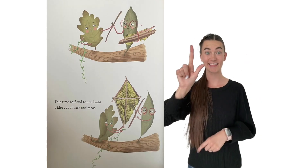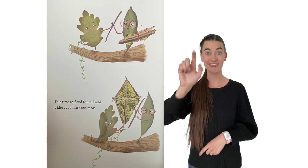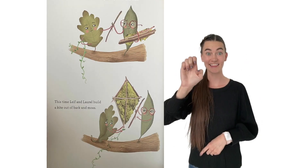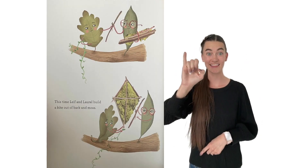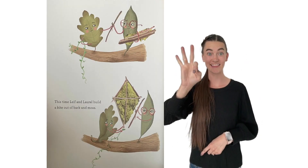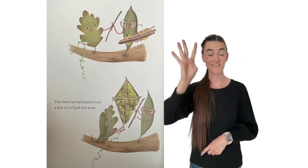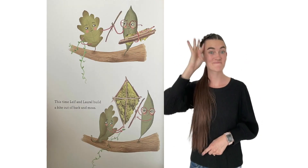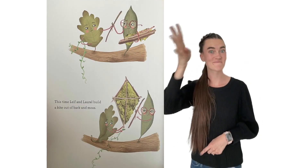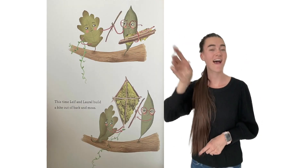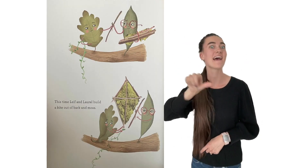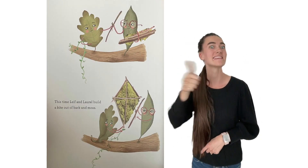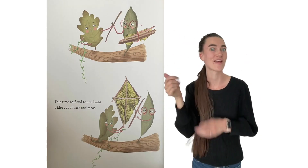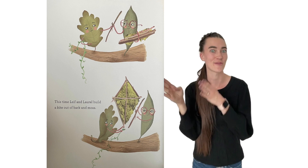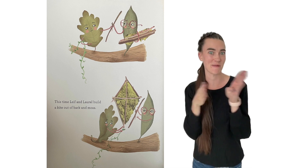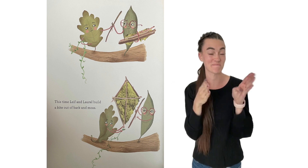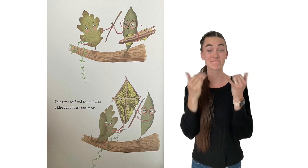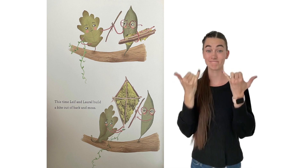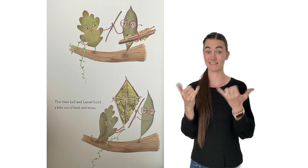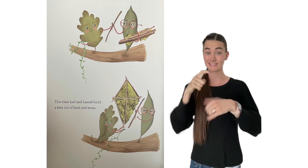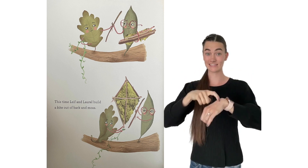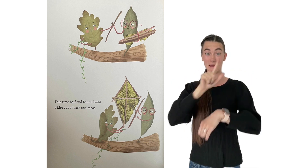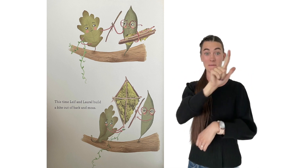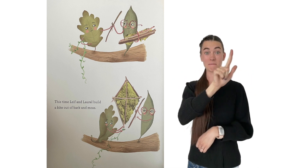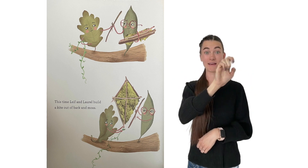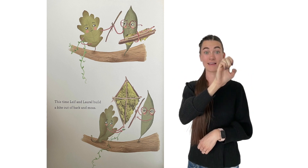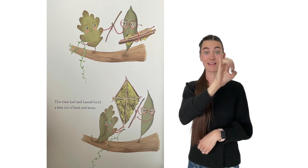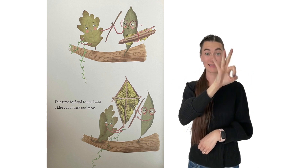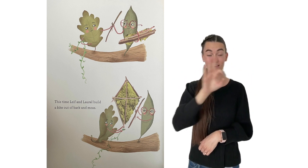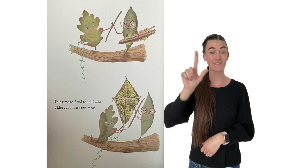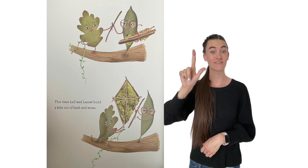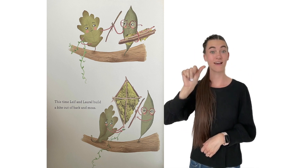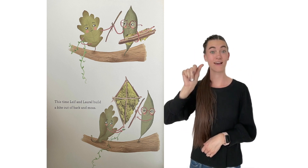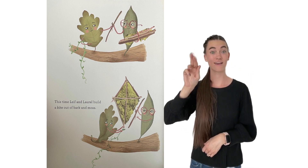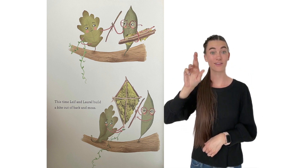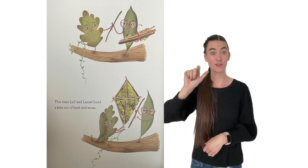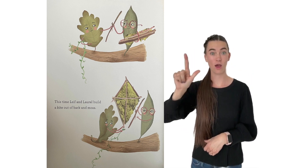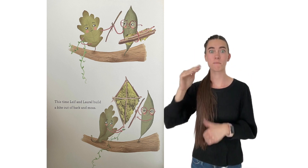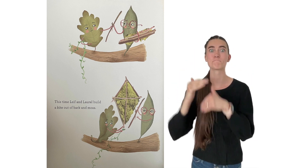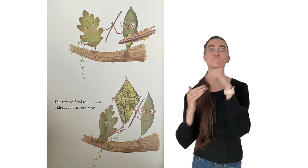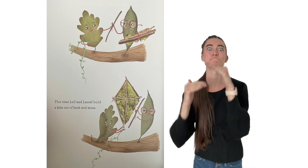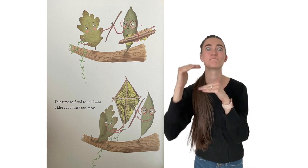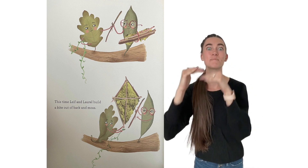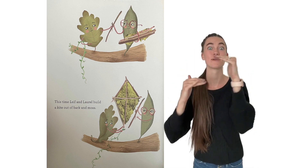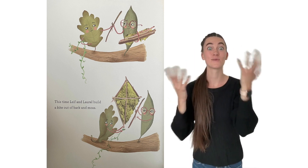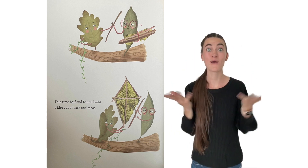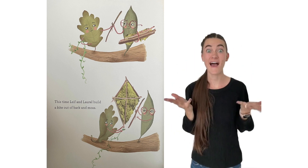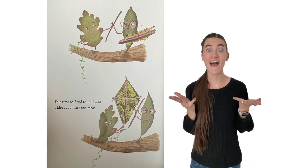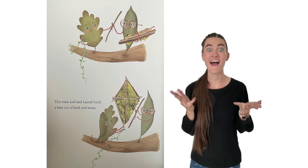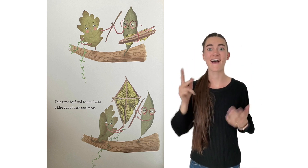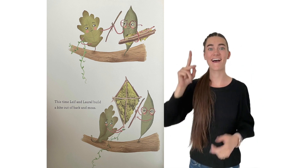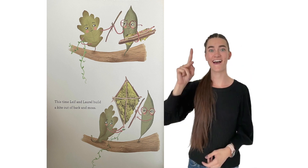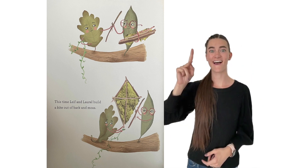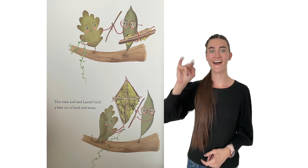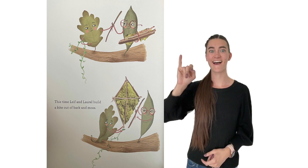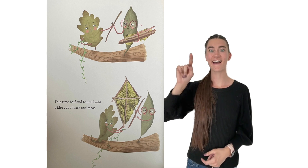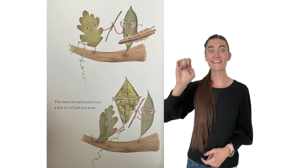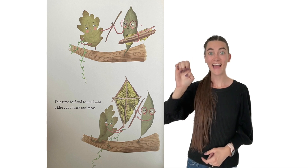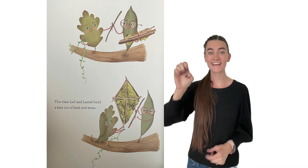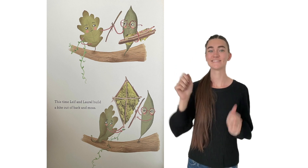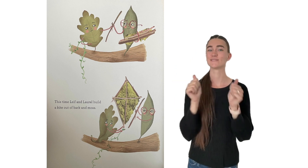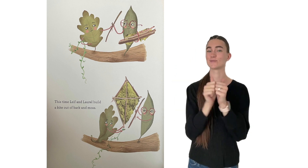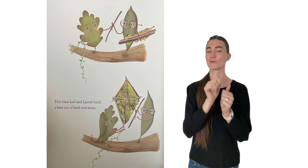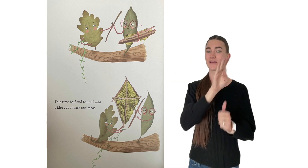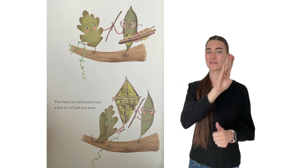But Leaf comes up with yet another plan. This time, Leaf and Laurel build a kite